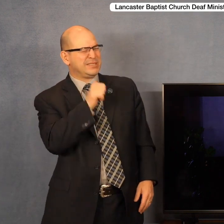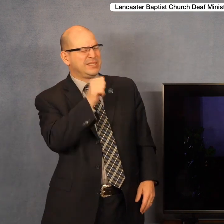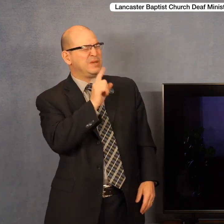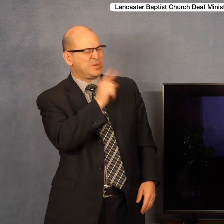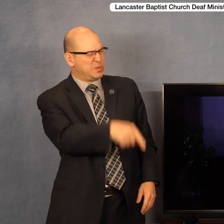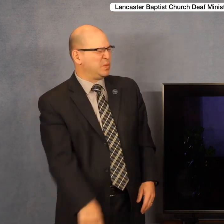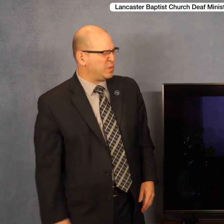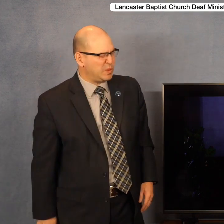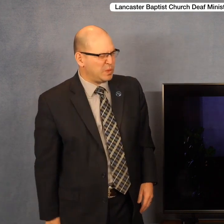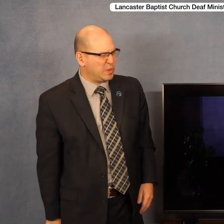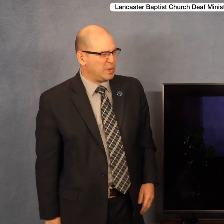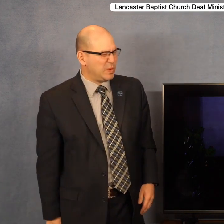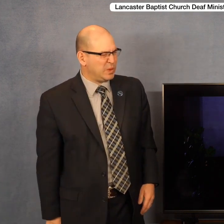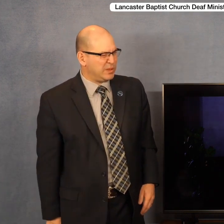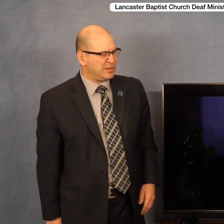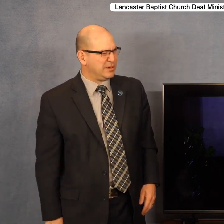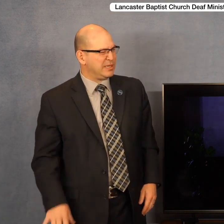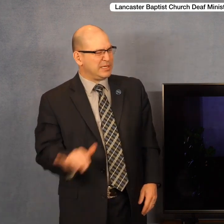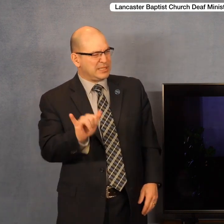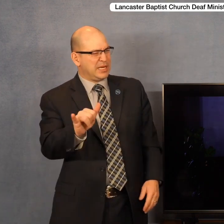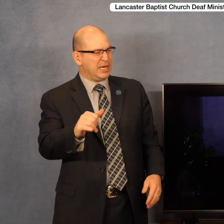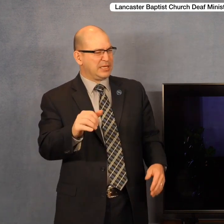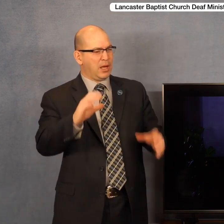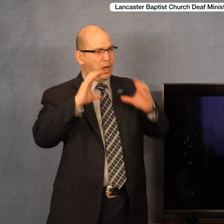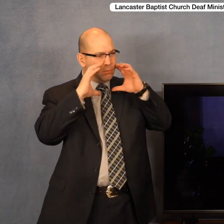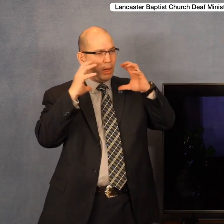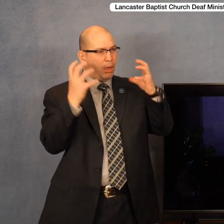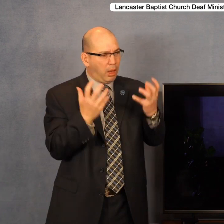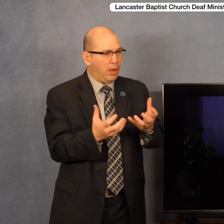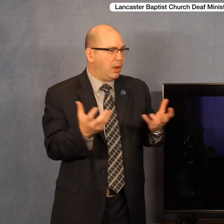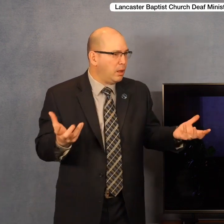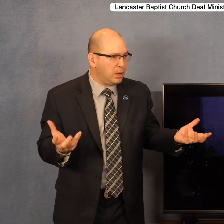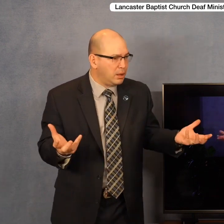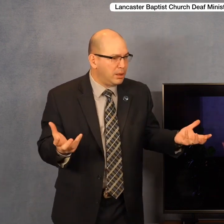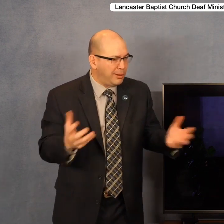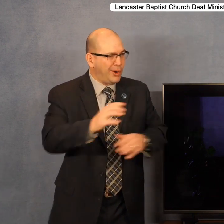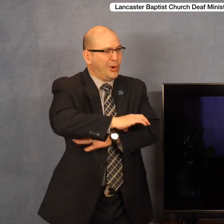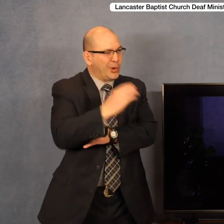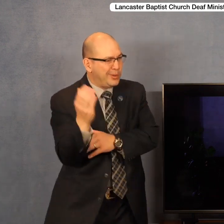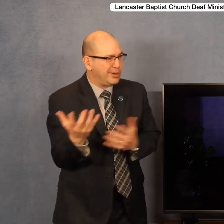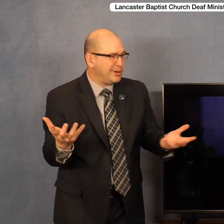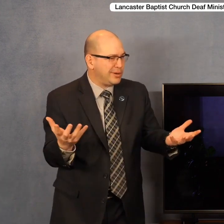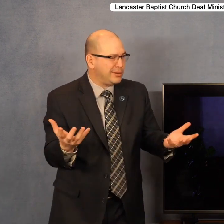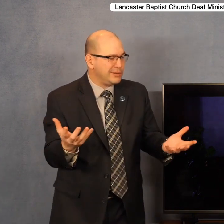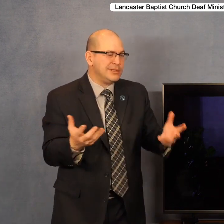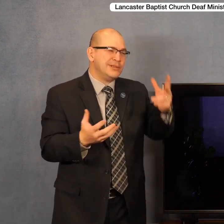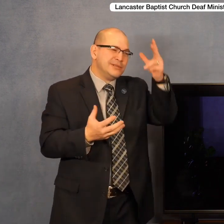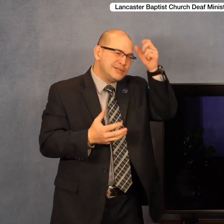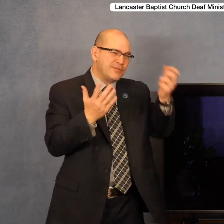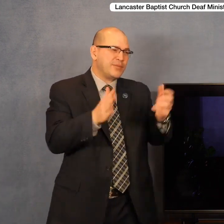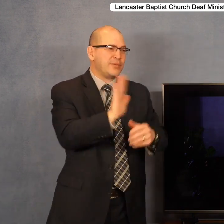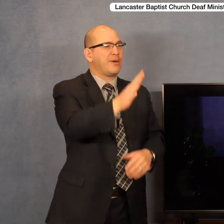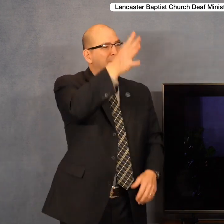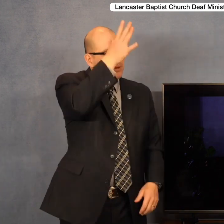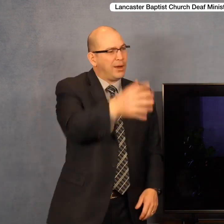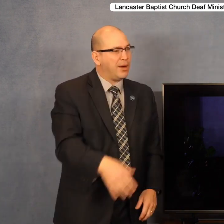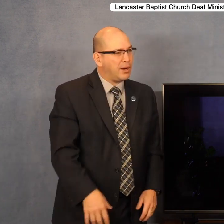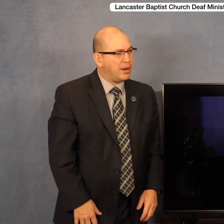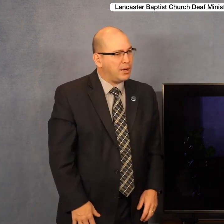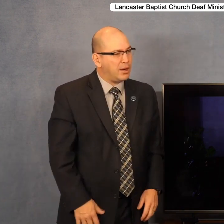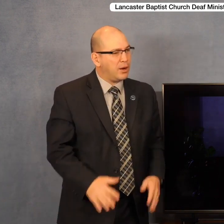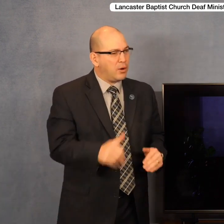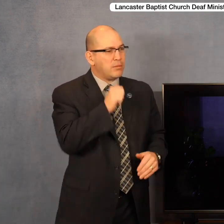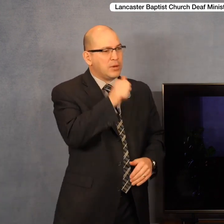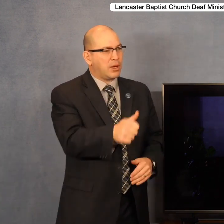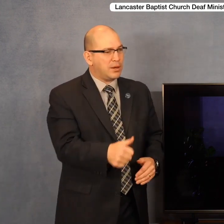true. He said, It's just like Santa Claus. And look at this. He said, The devil will probably turn out to be your dad. And I